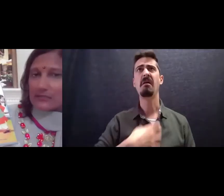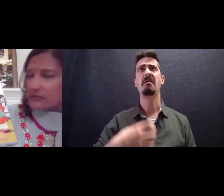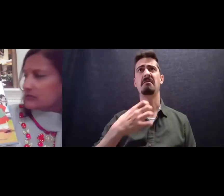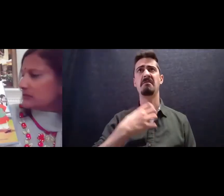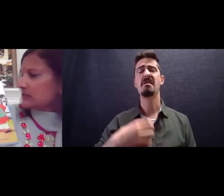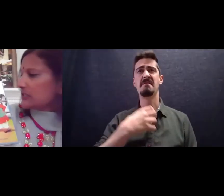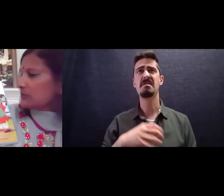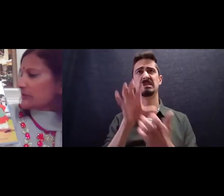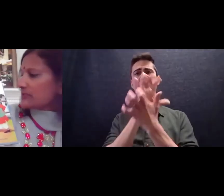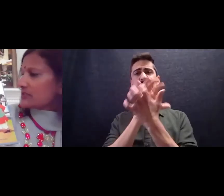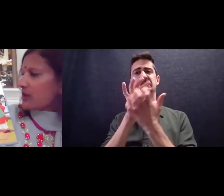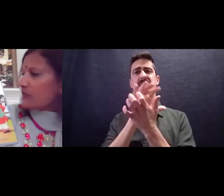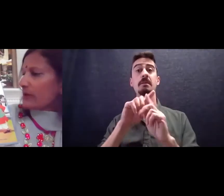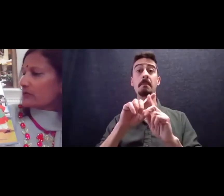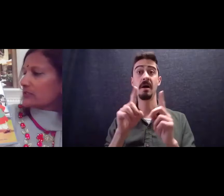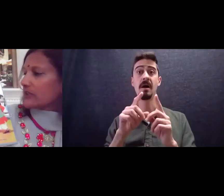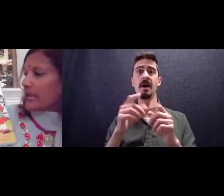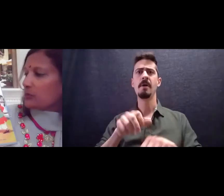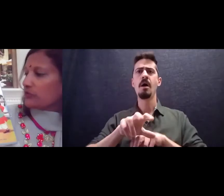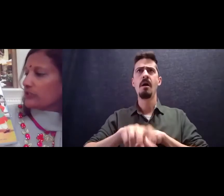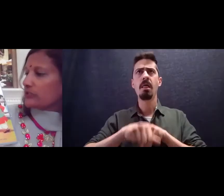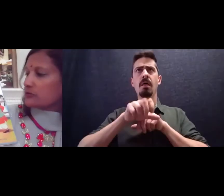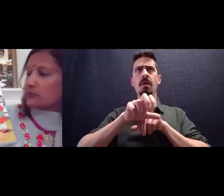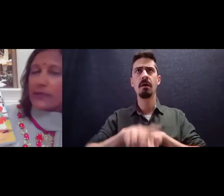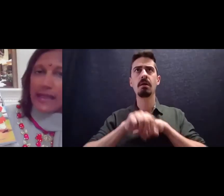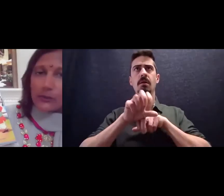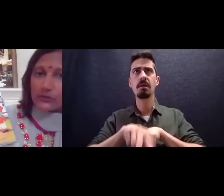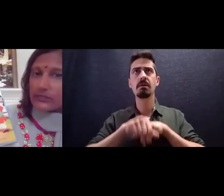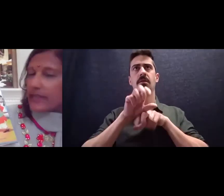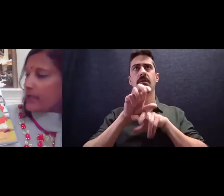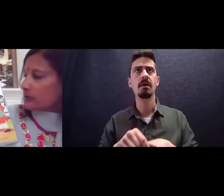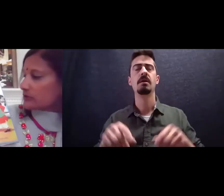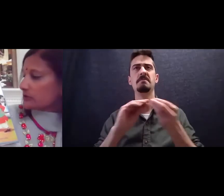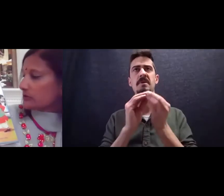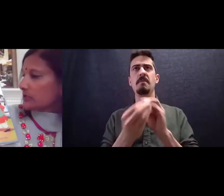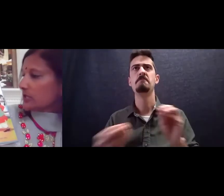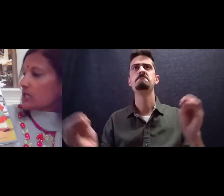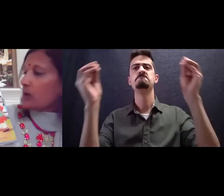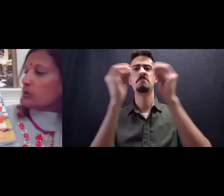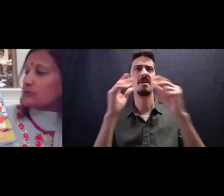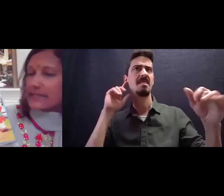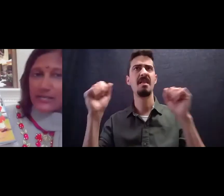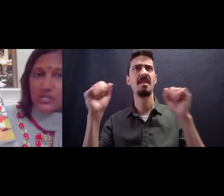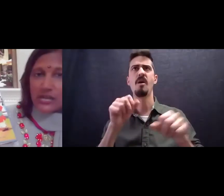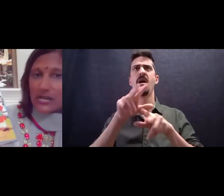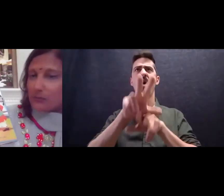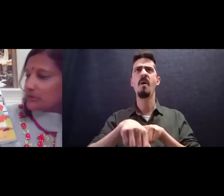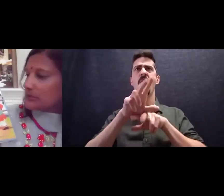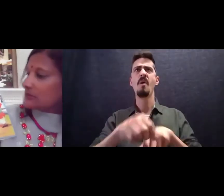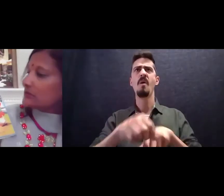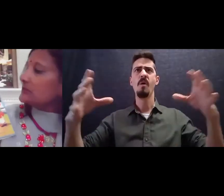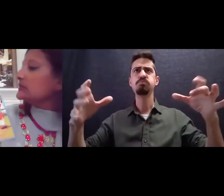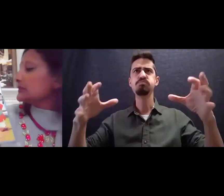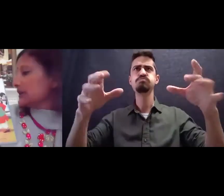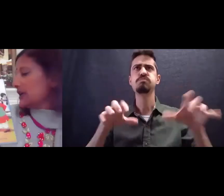dust but the soft pounding of camel feet grew louder and louder Kamel was catching up